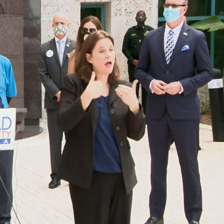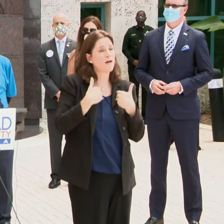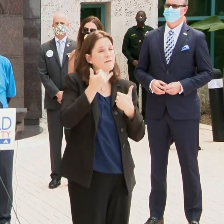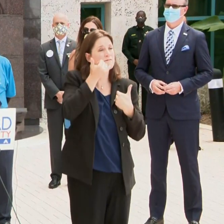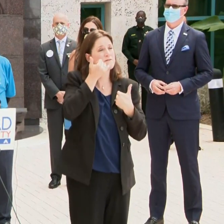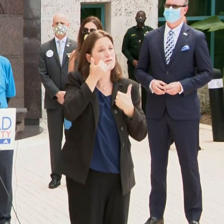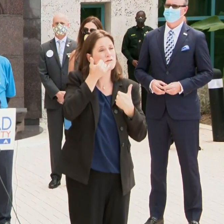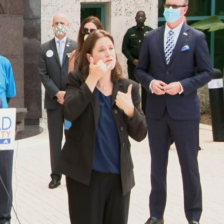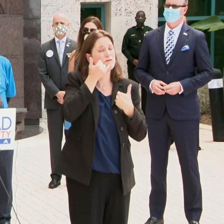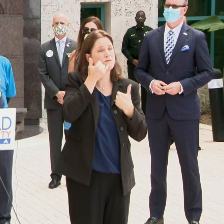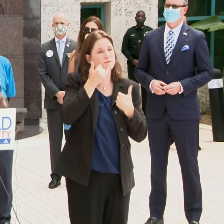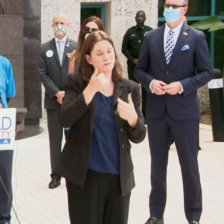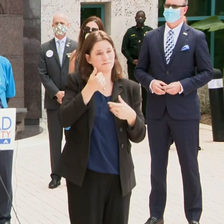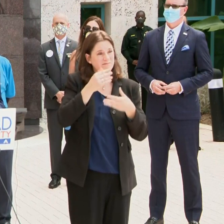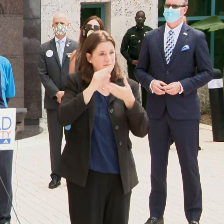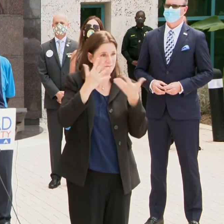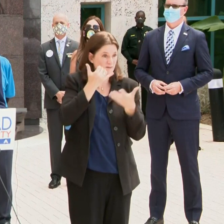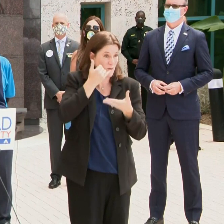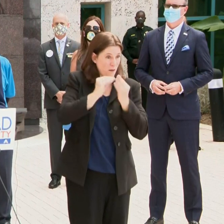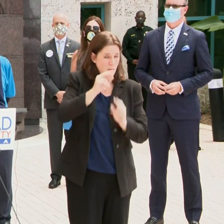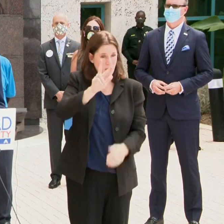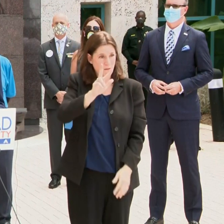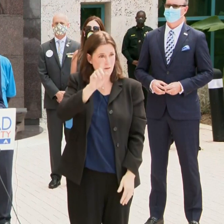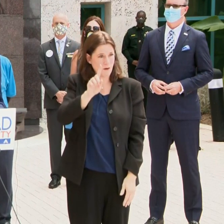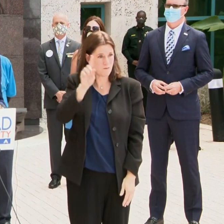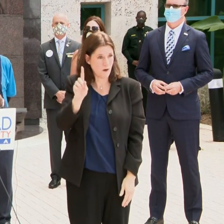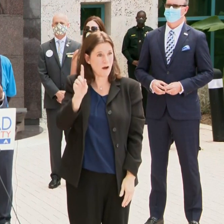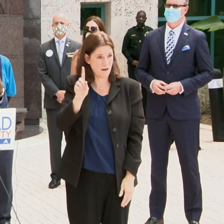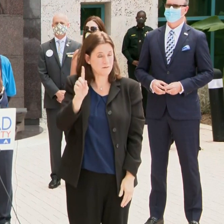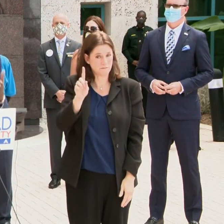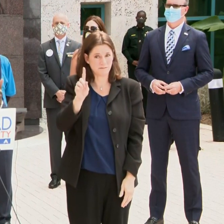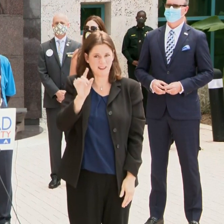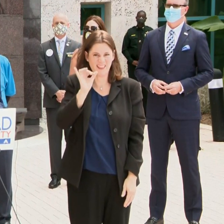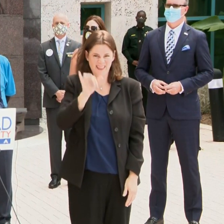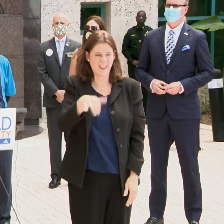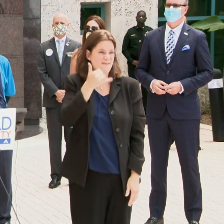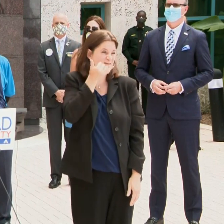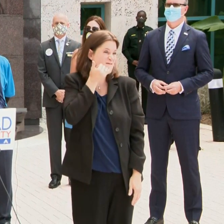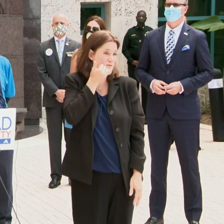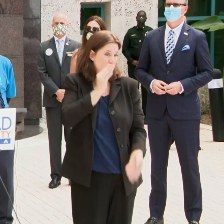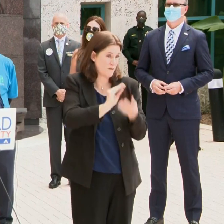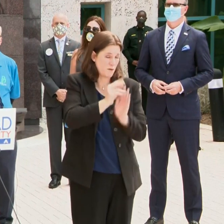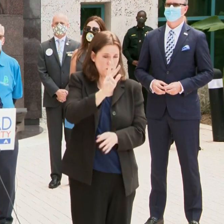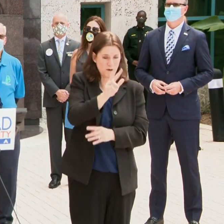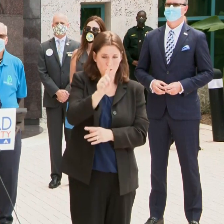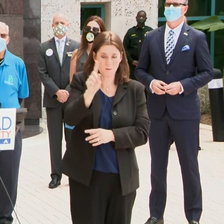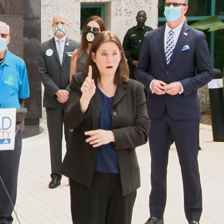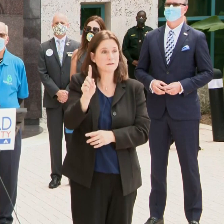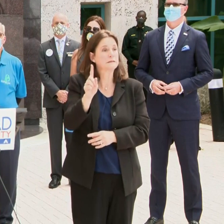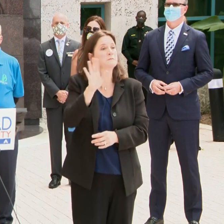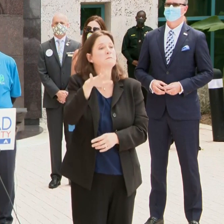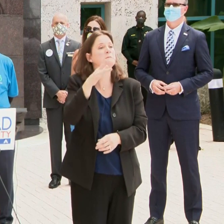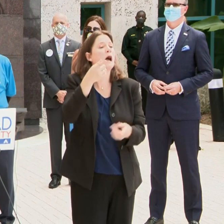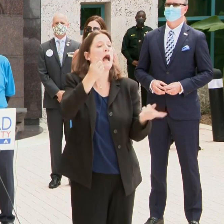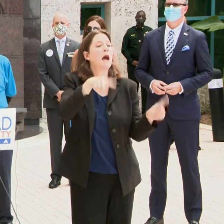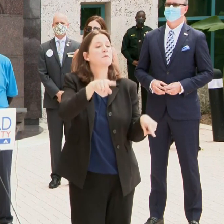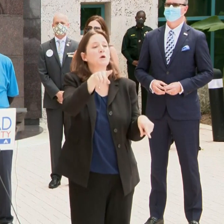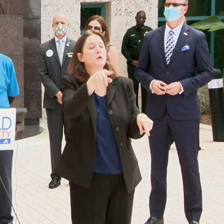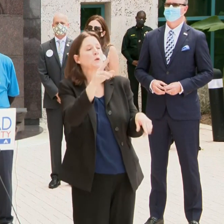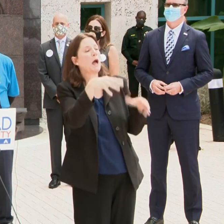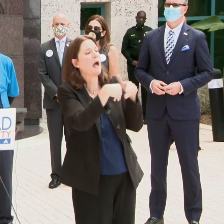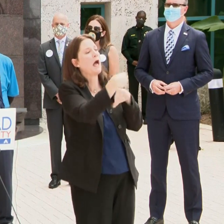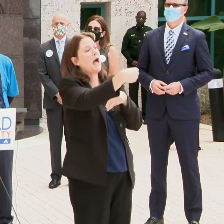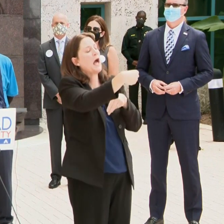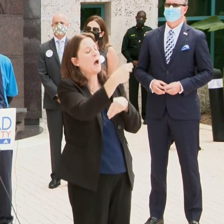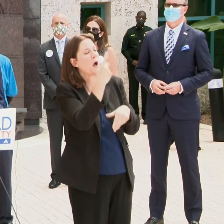3-1-1. Again, that hotline is 3-1-1. If you find someone or